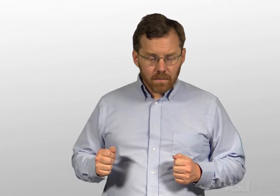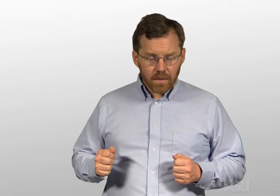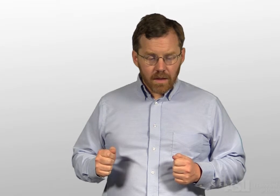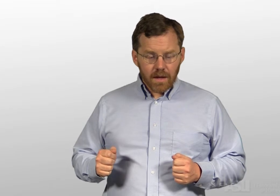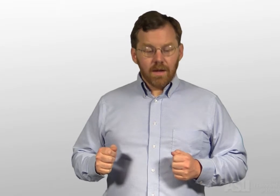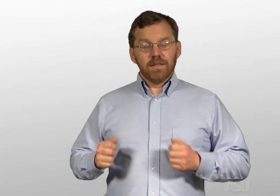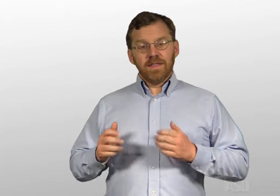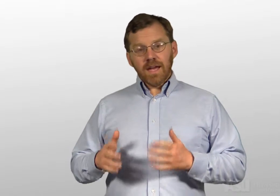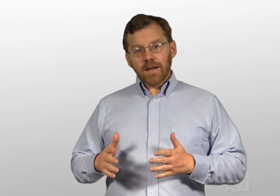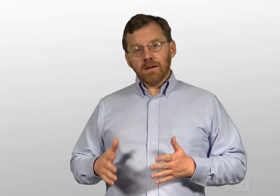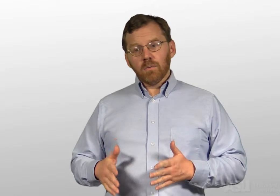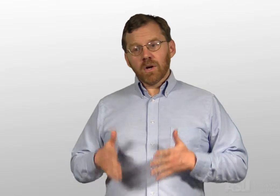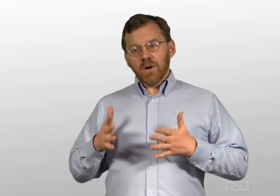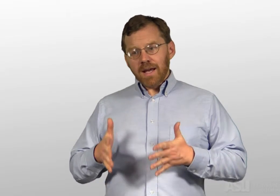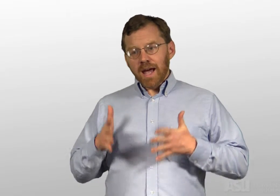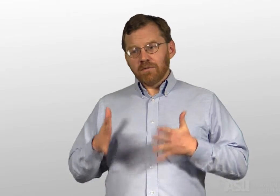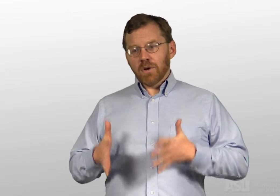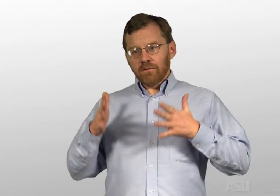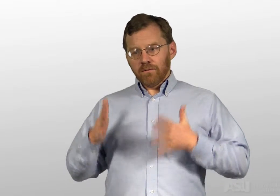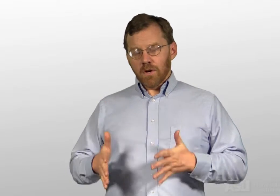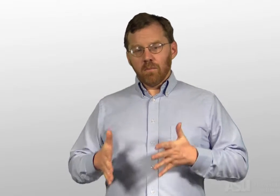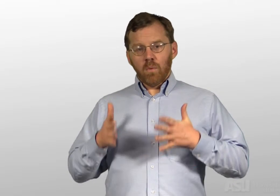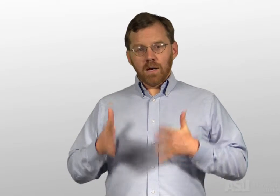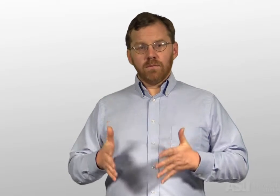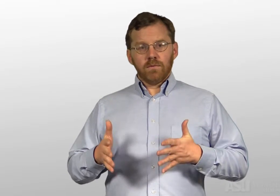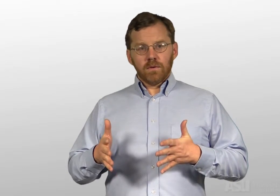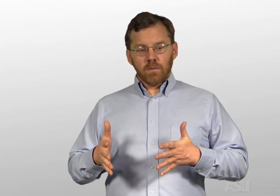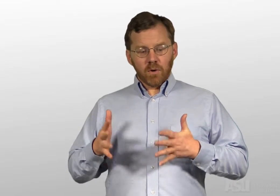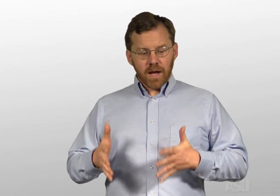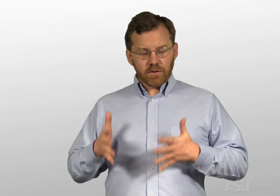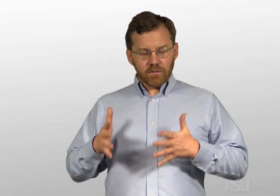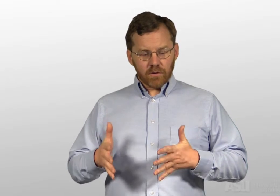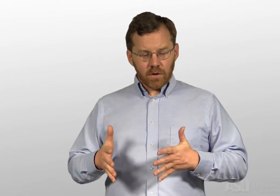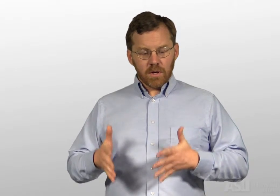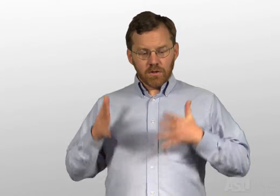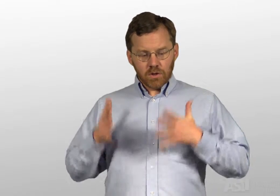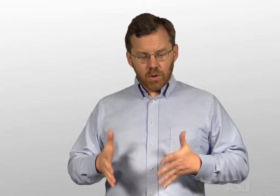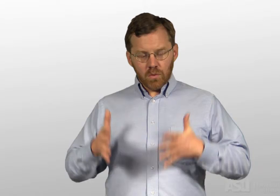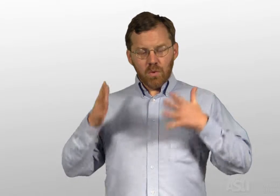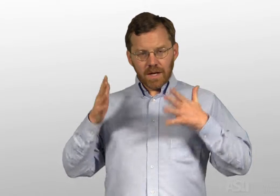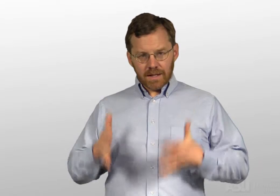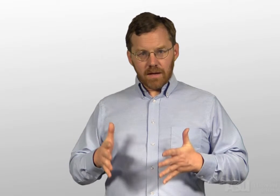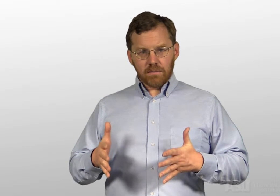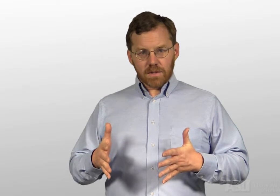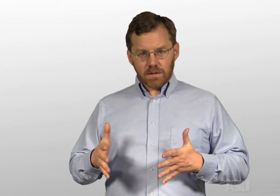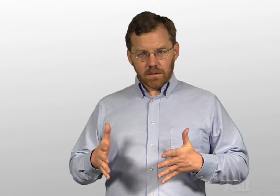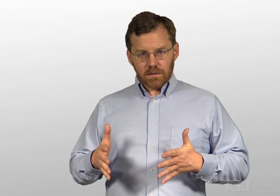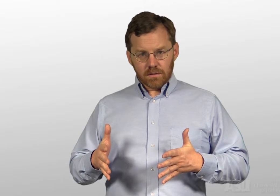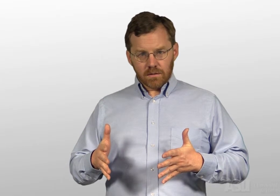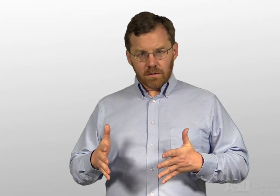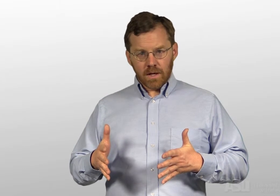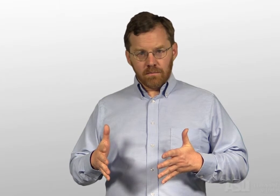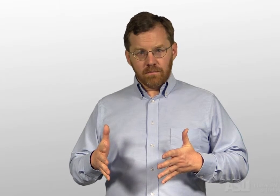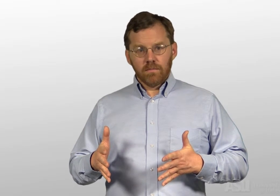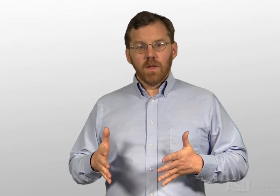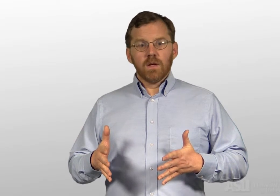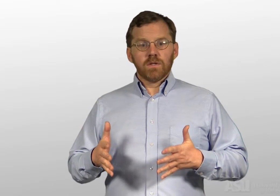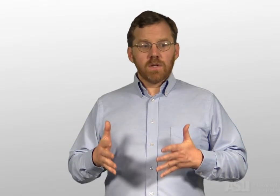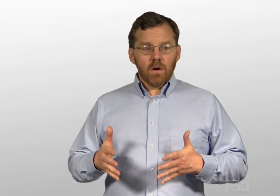well, then we're going to have to affirm one of, we're going to have to affirm two claims. So,